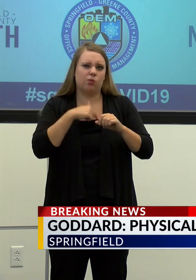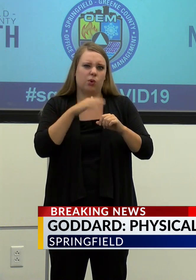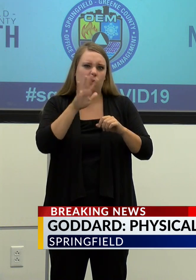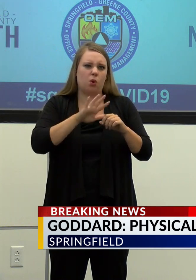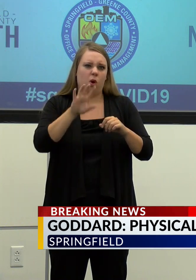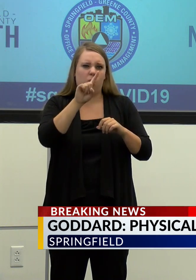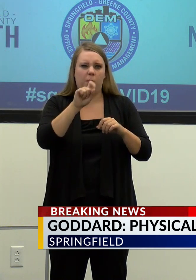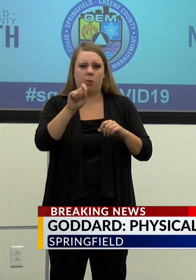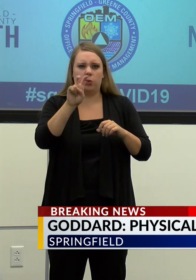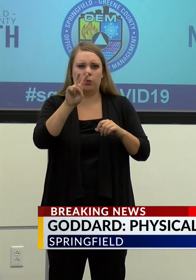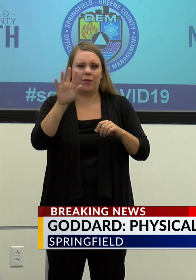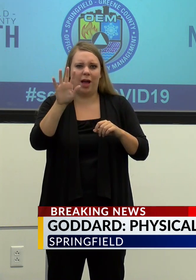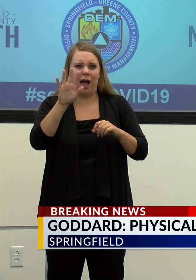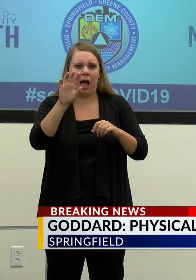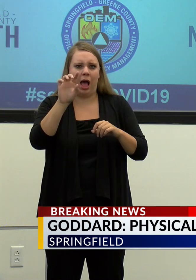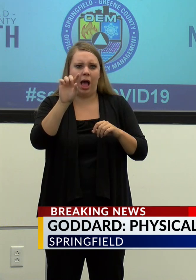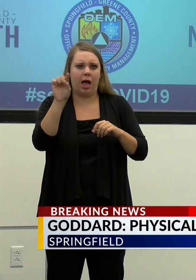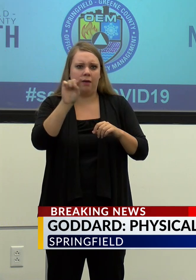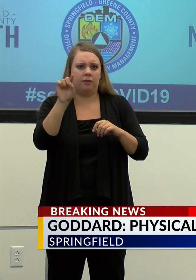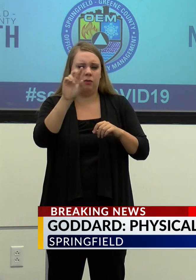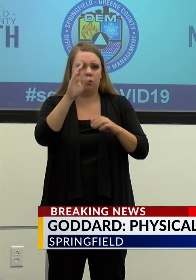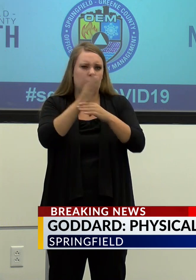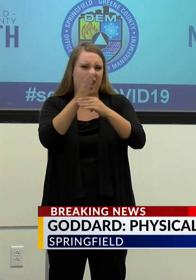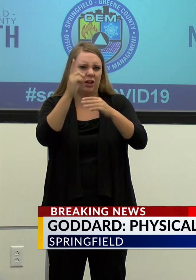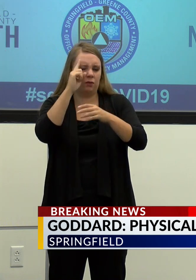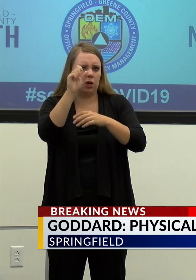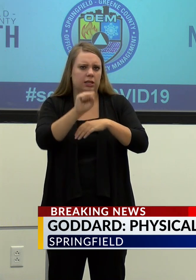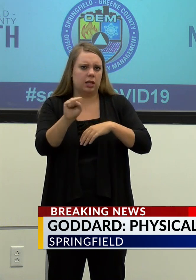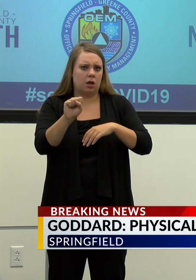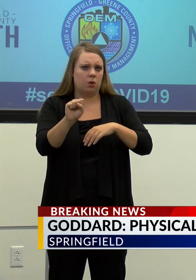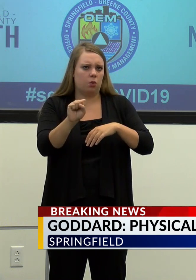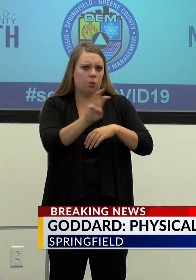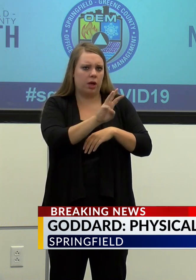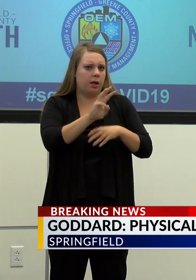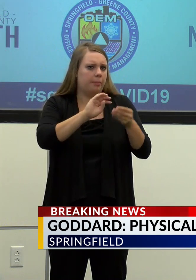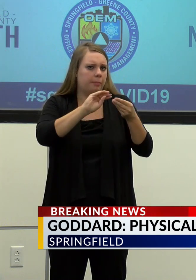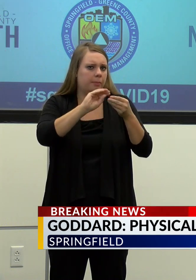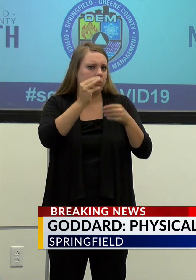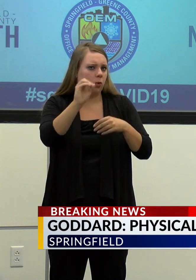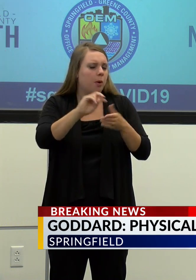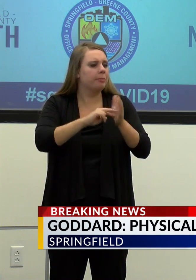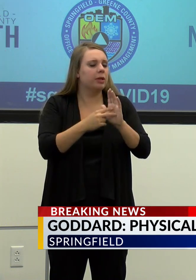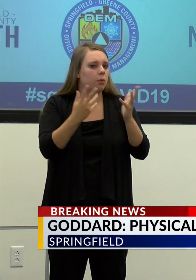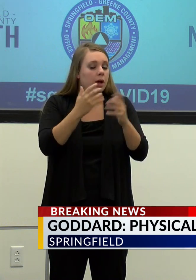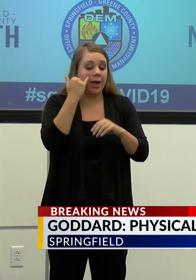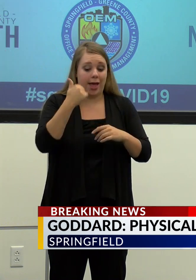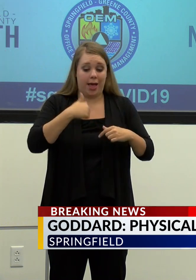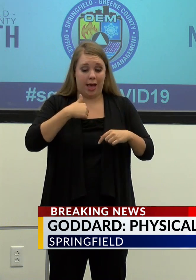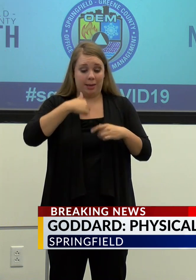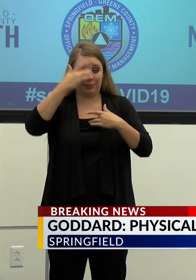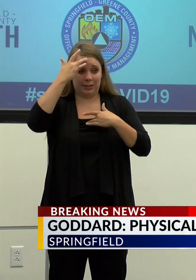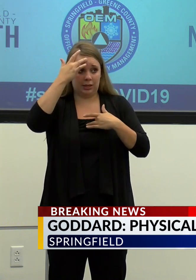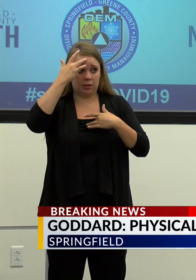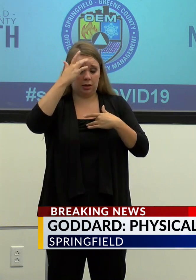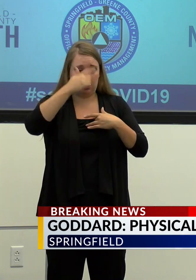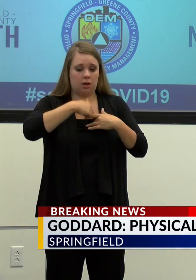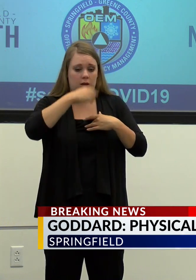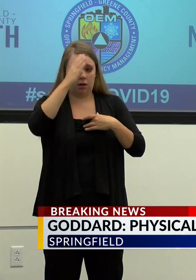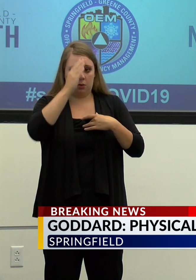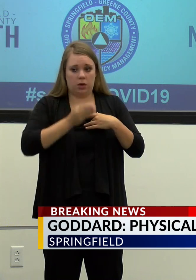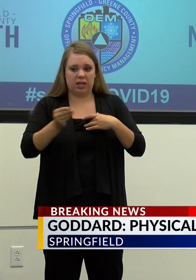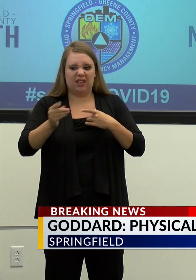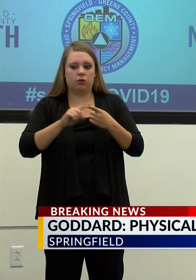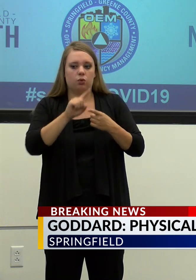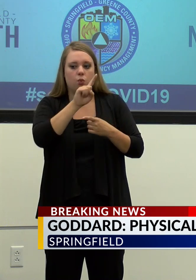1.25 range in Southwest Missouri. So what that means, Joe, is that if I'm sick, I'm going to give it to 1